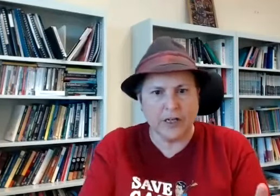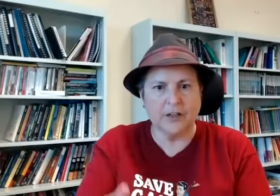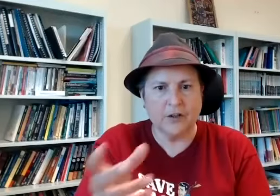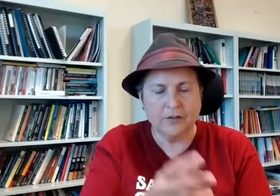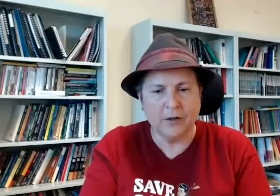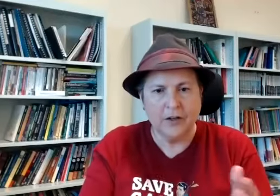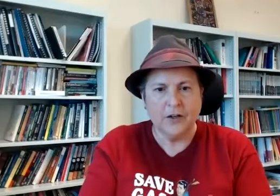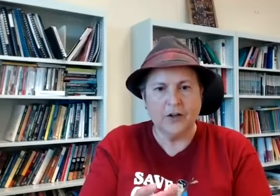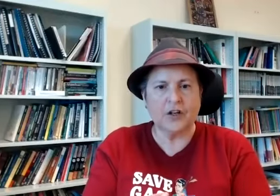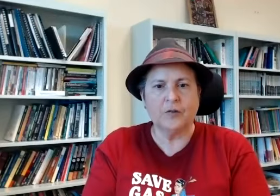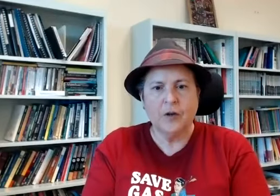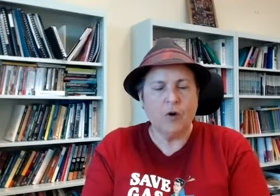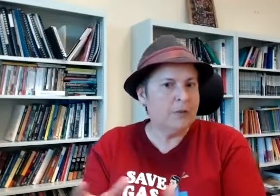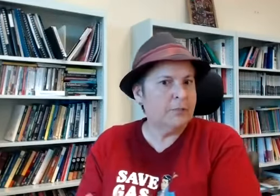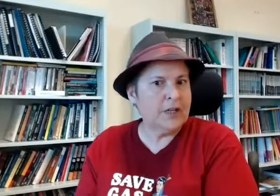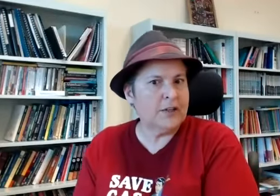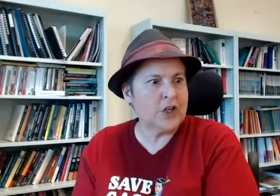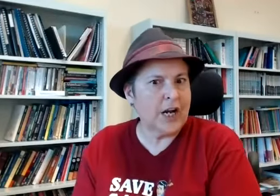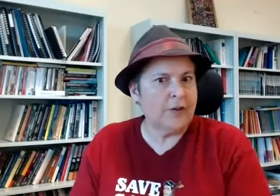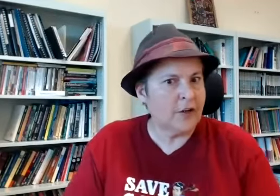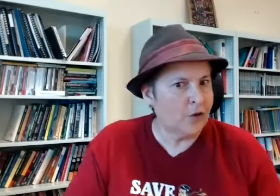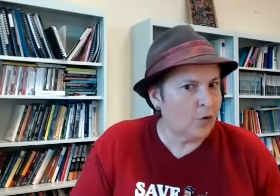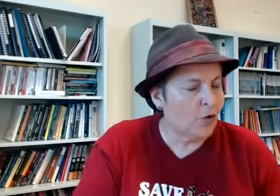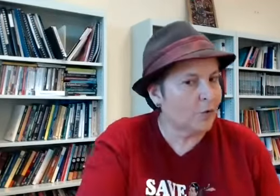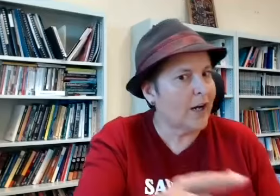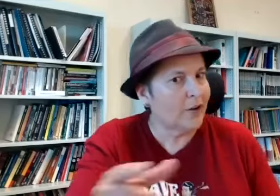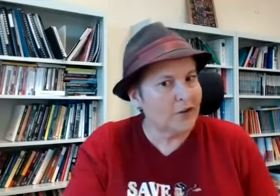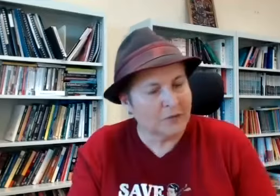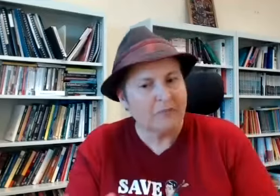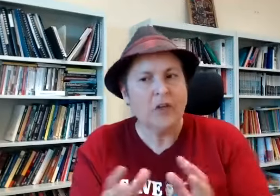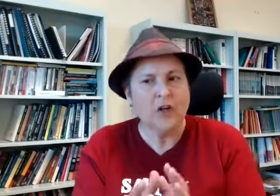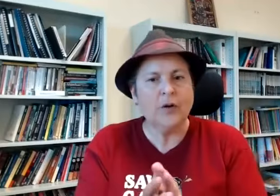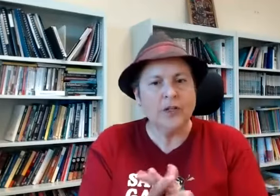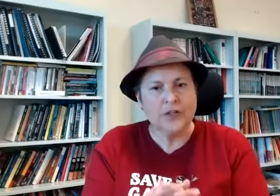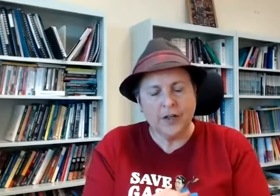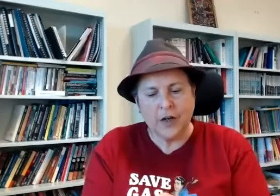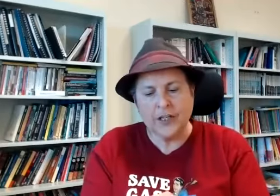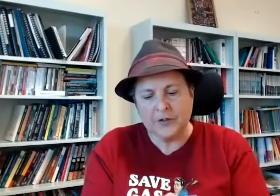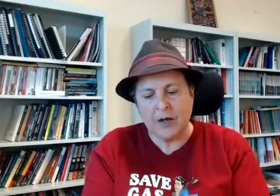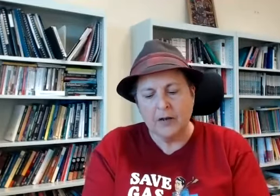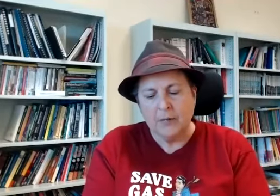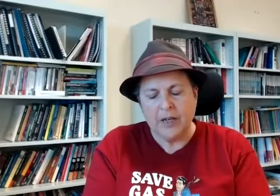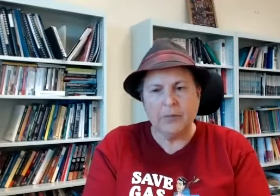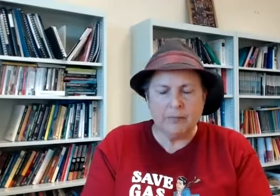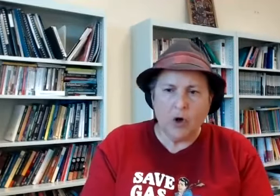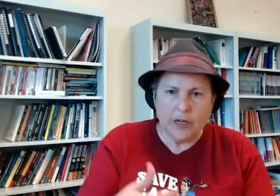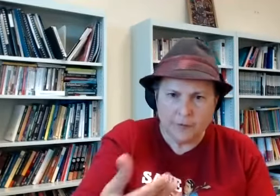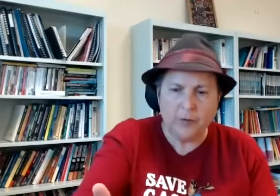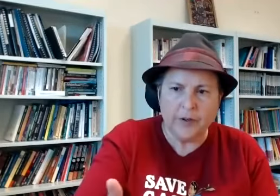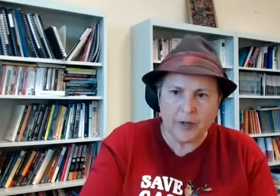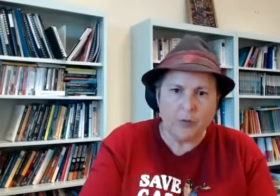and kind of a you know to kind of one minute be in the chair and then kind of walk around and you know and uh i guess being being mindful that they were